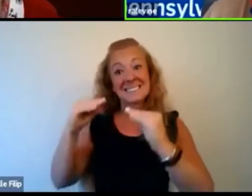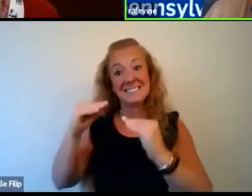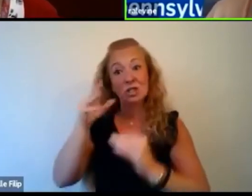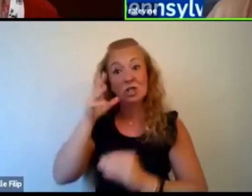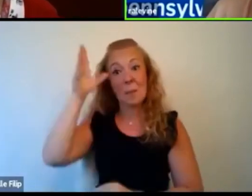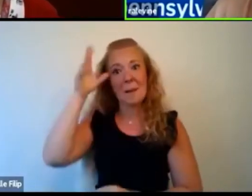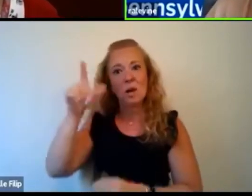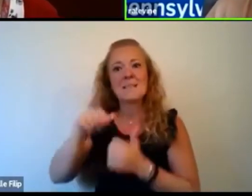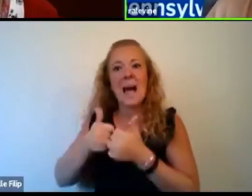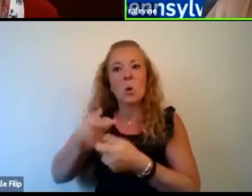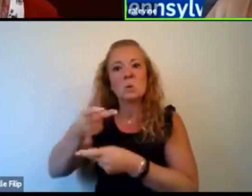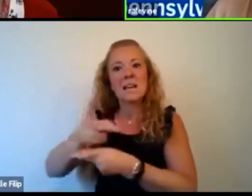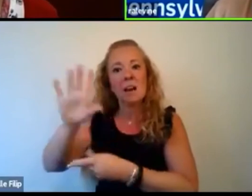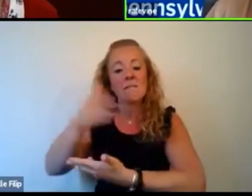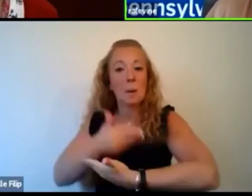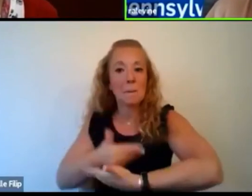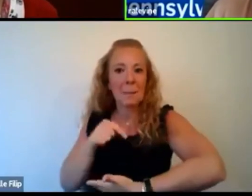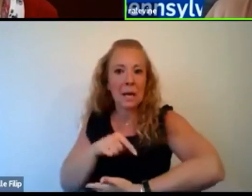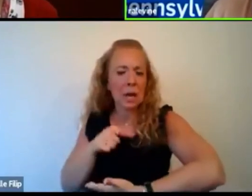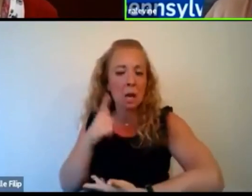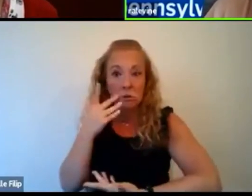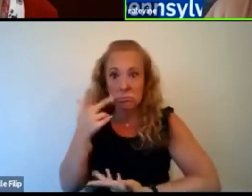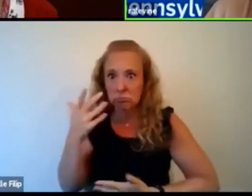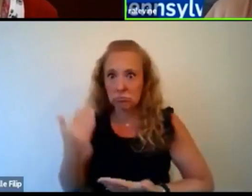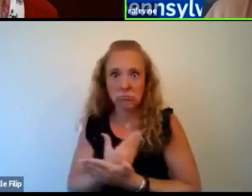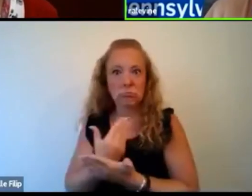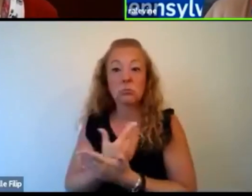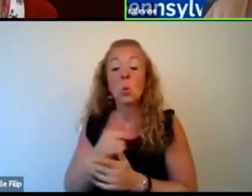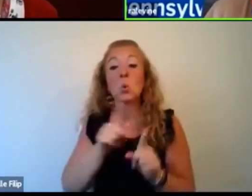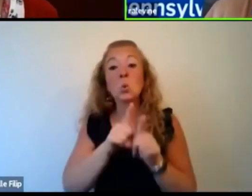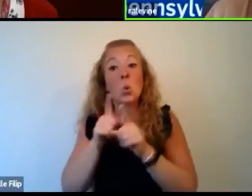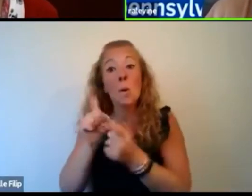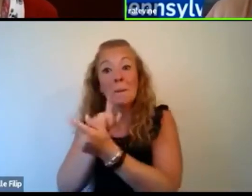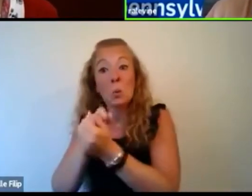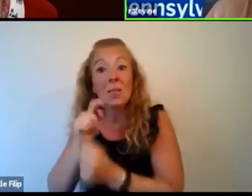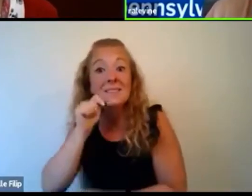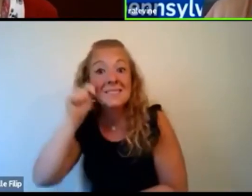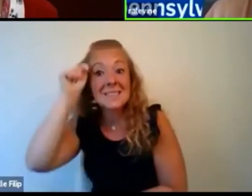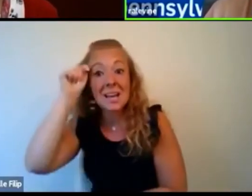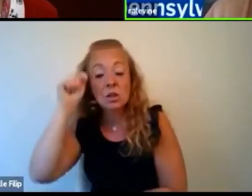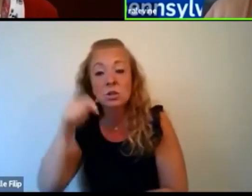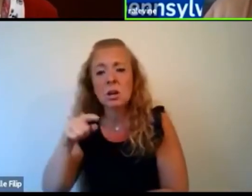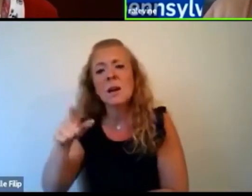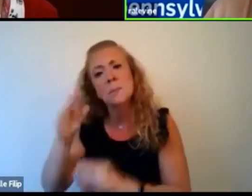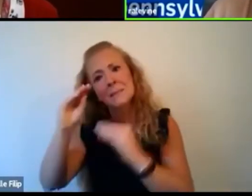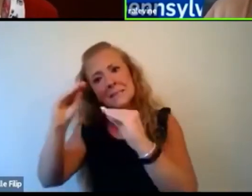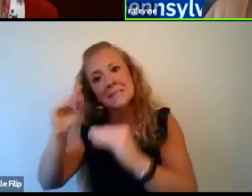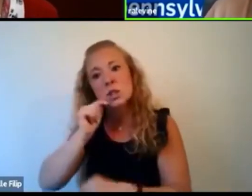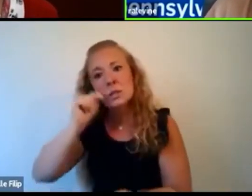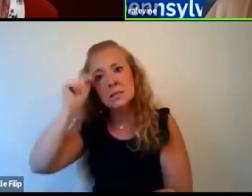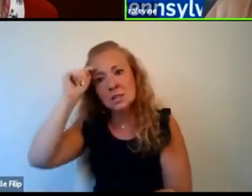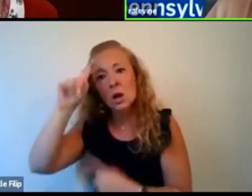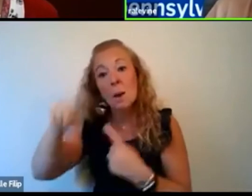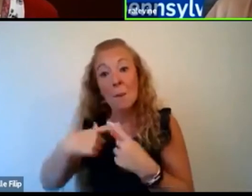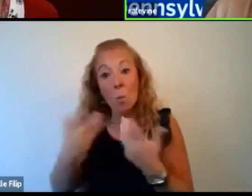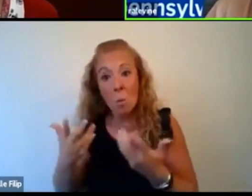how to care for their child. And when I am seeing a teenager, I am trying to teach them about,